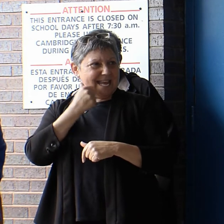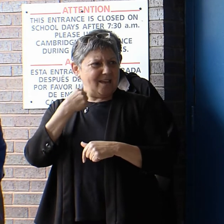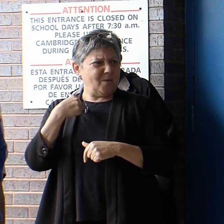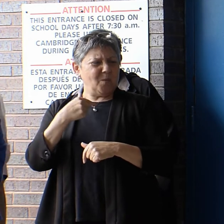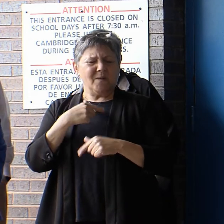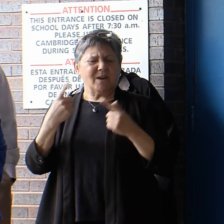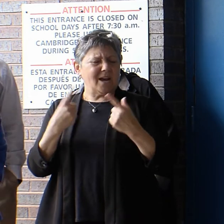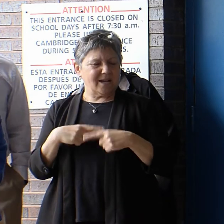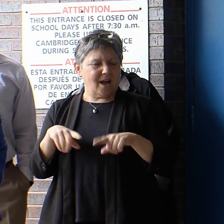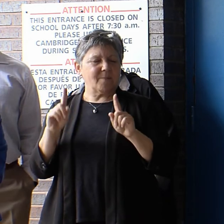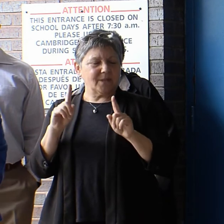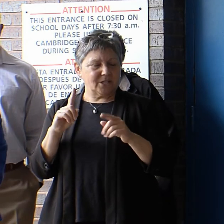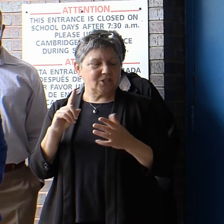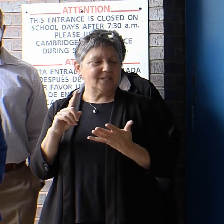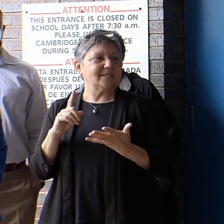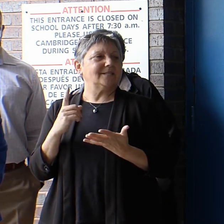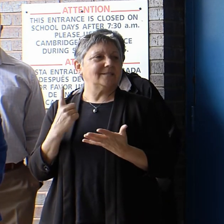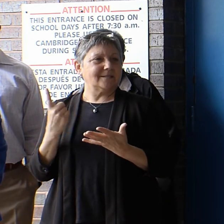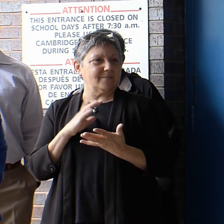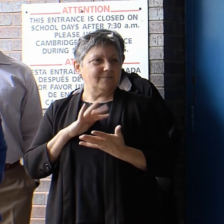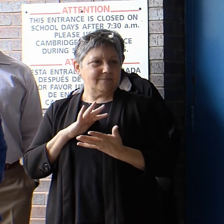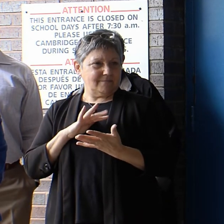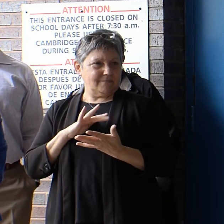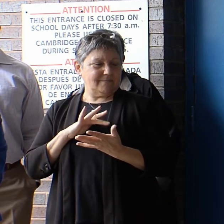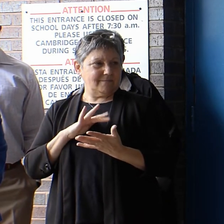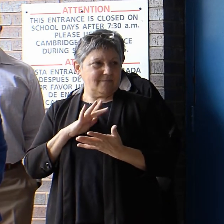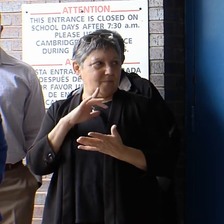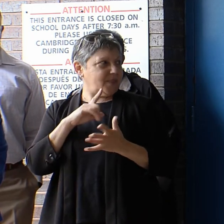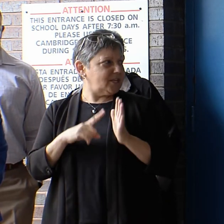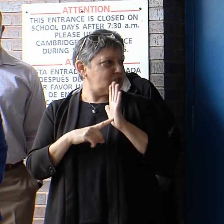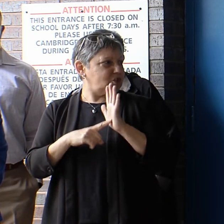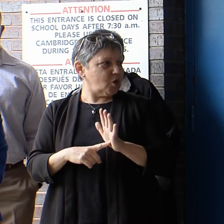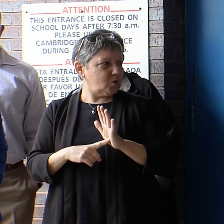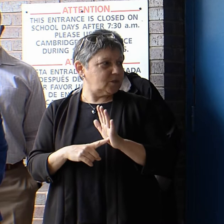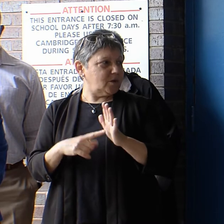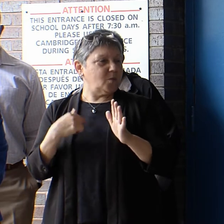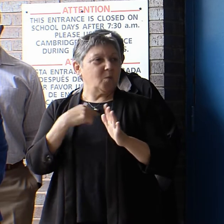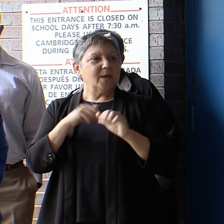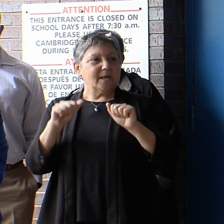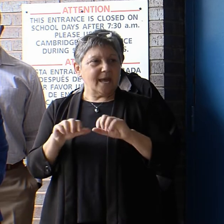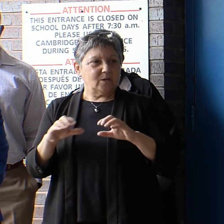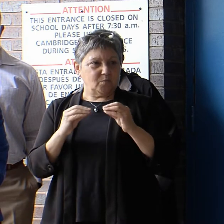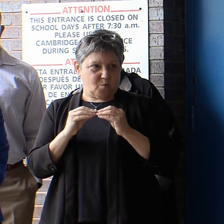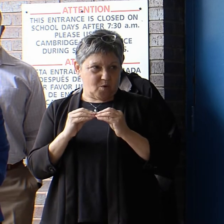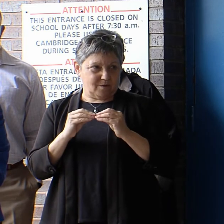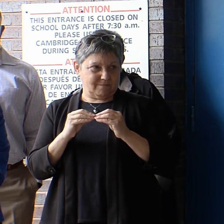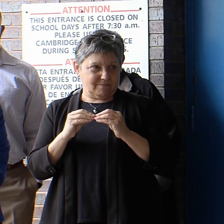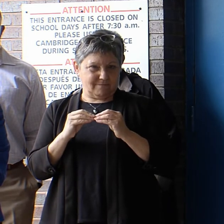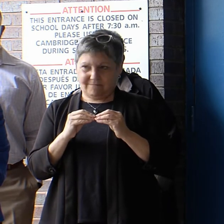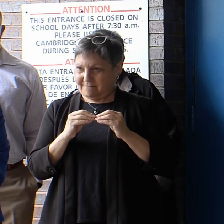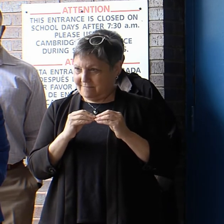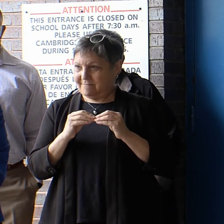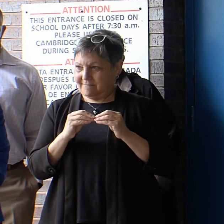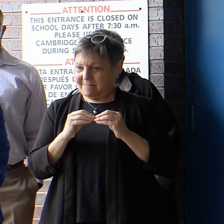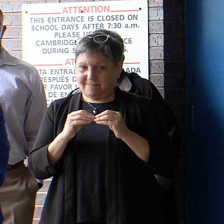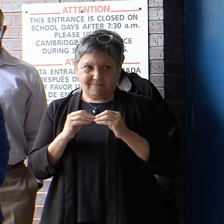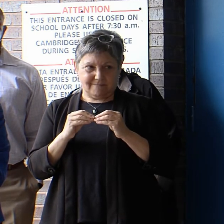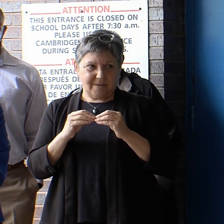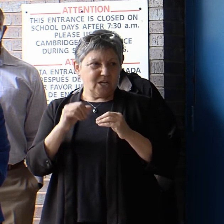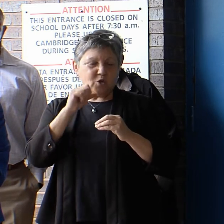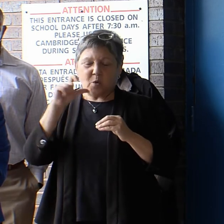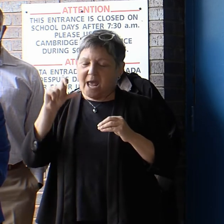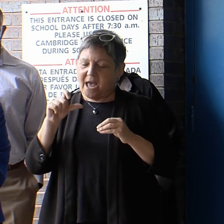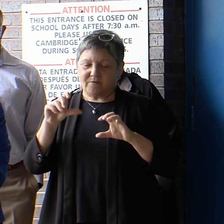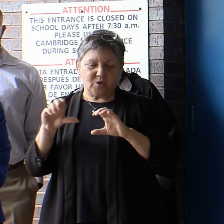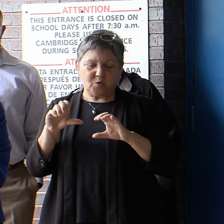something that shows even more as possible, and things don't have to be done the way they have